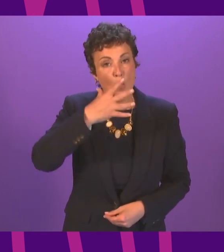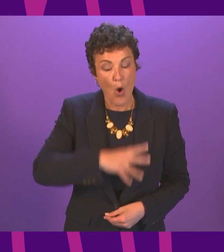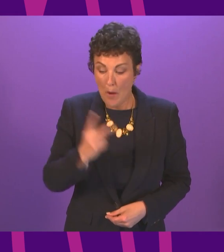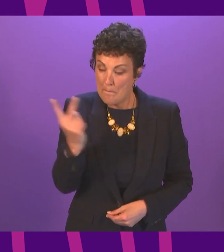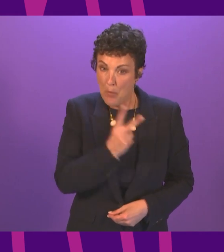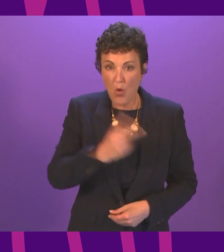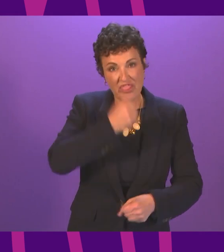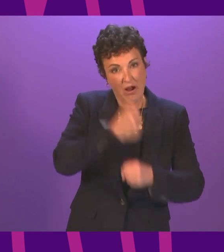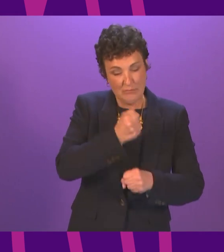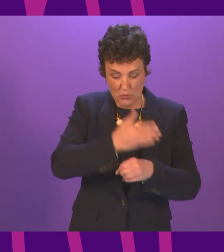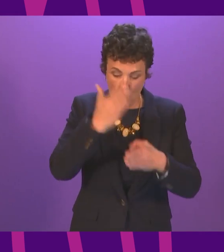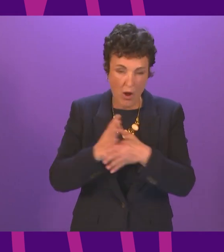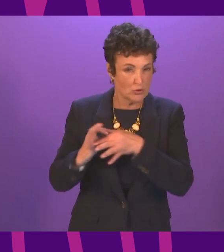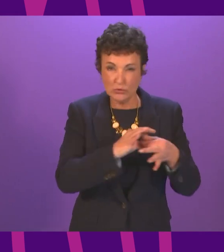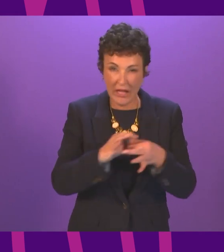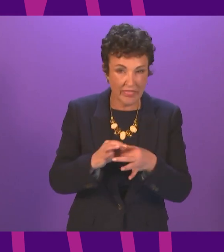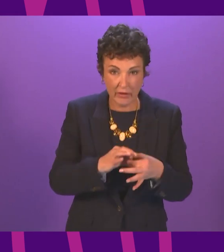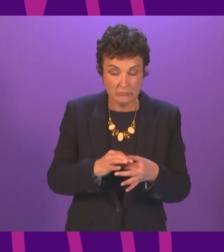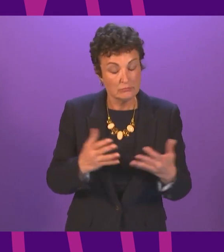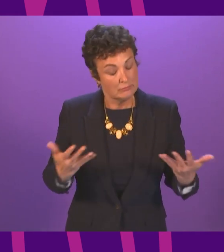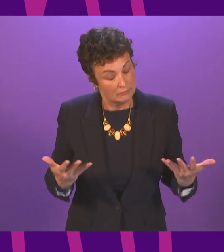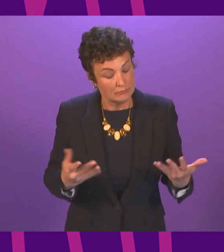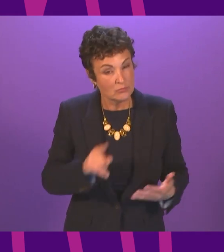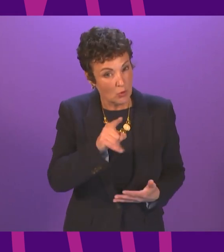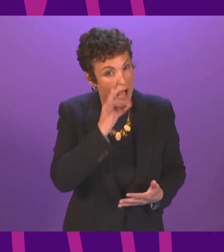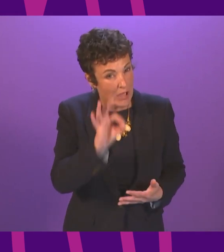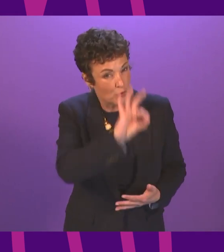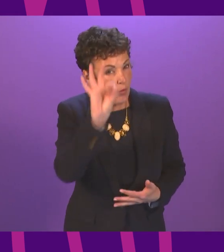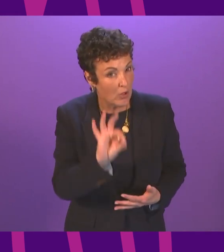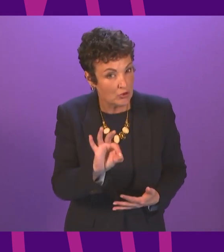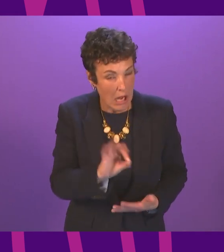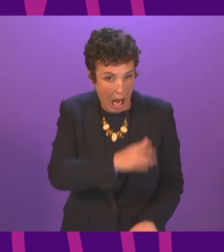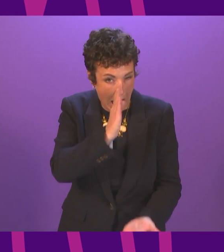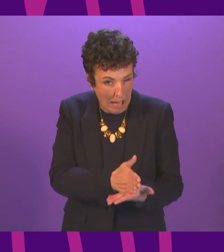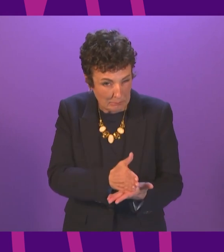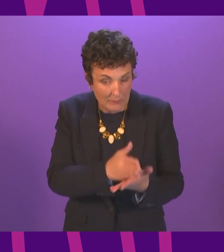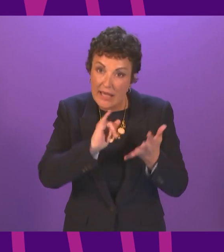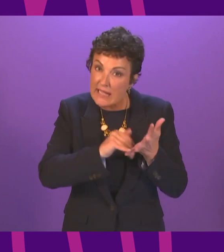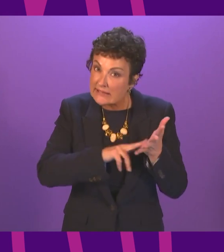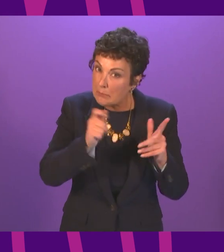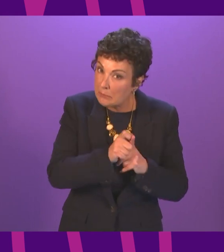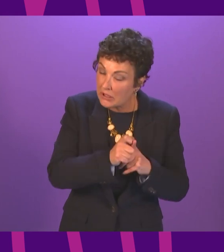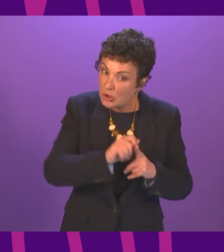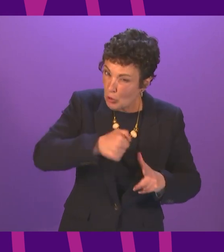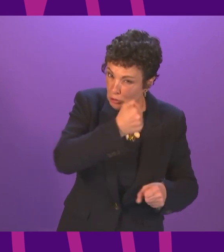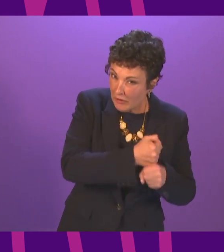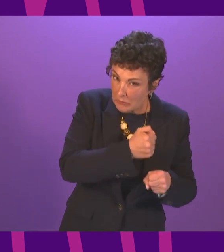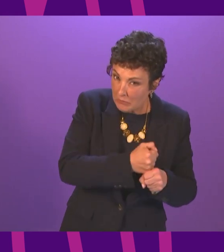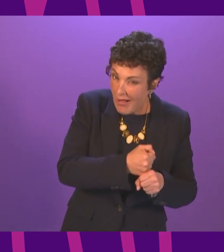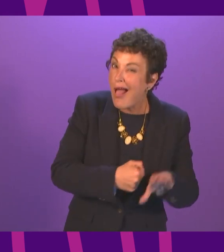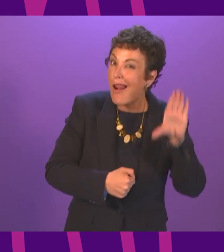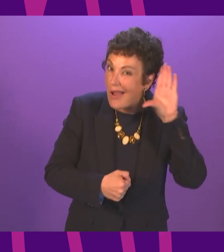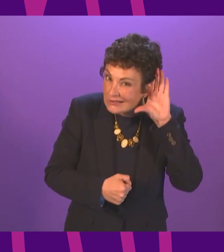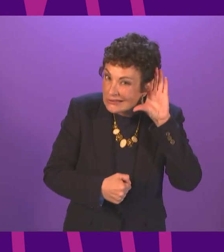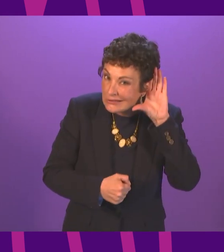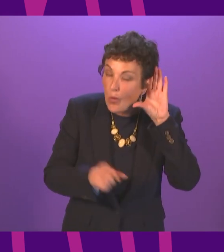as never before and the question is are the SNP Scottish government listening